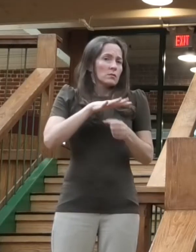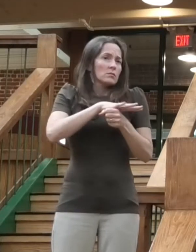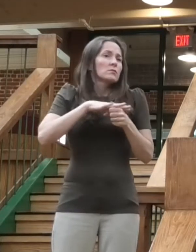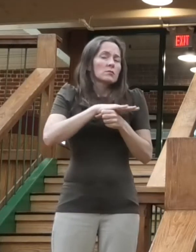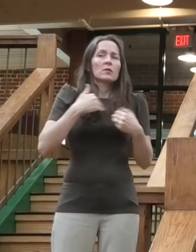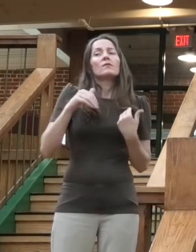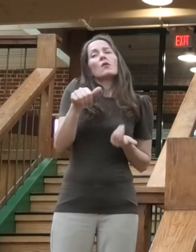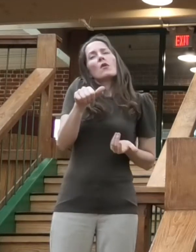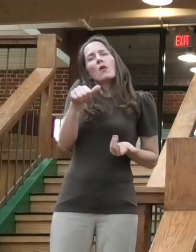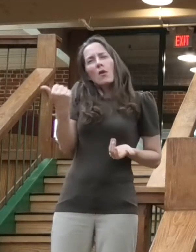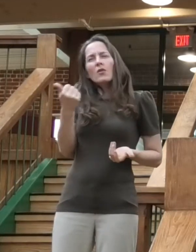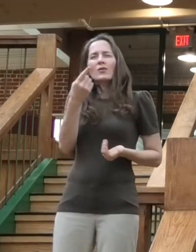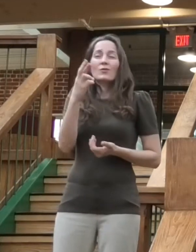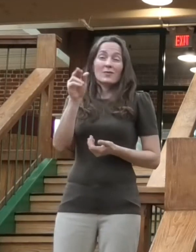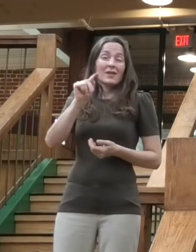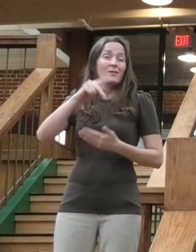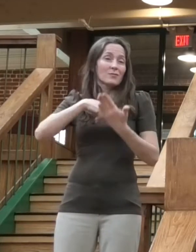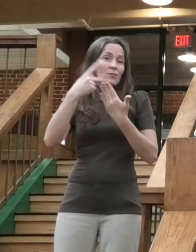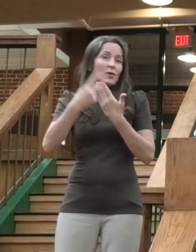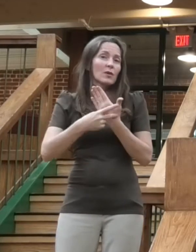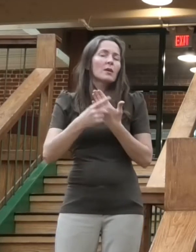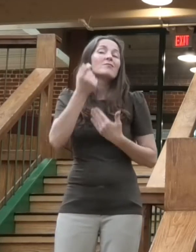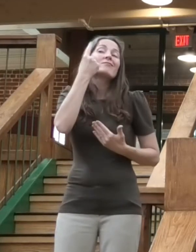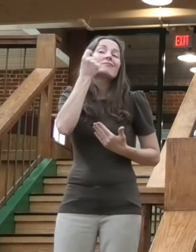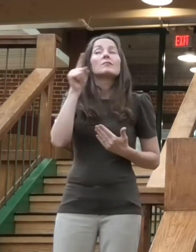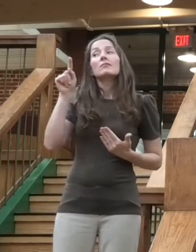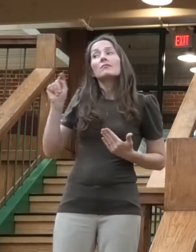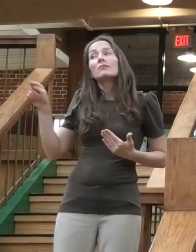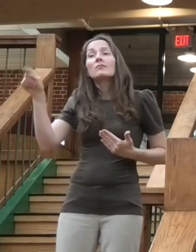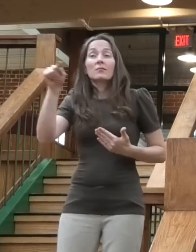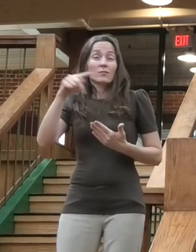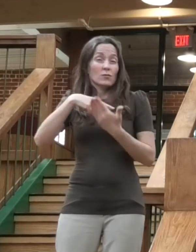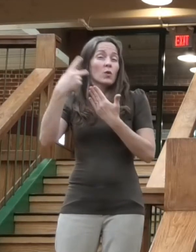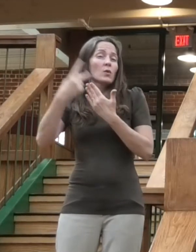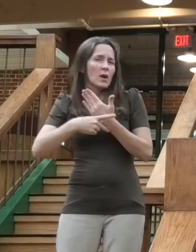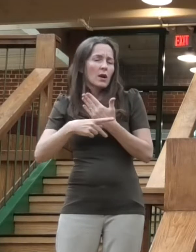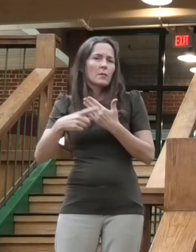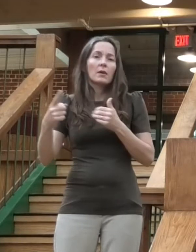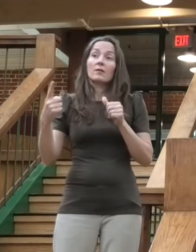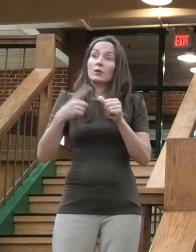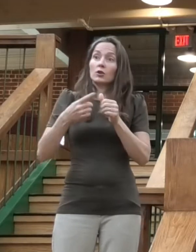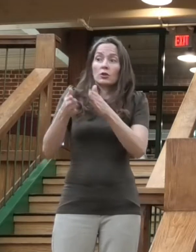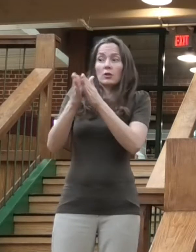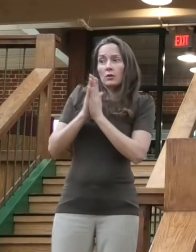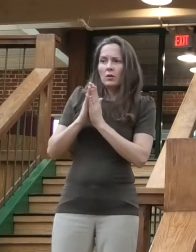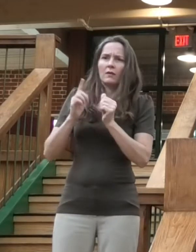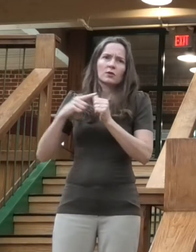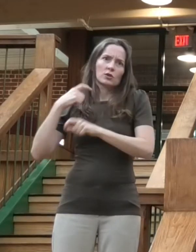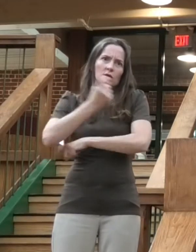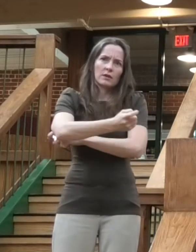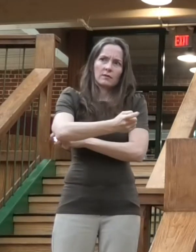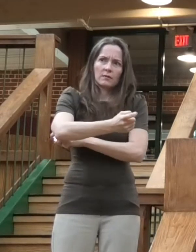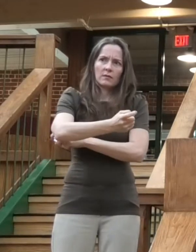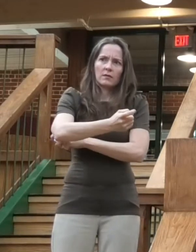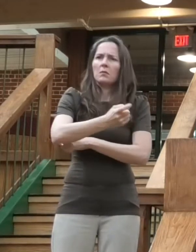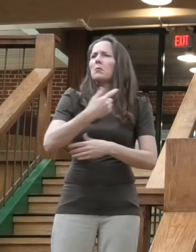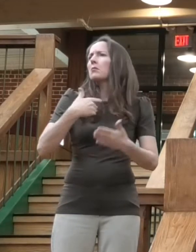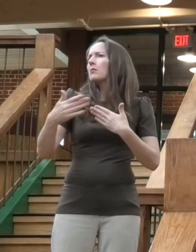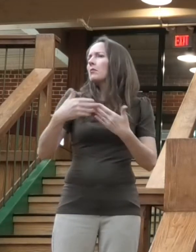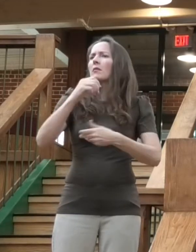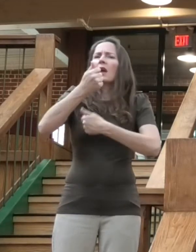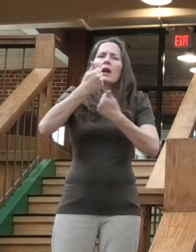based on a first-come, first-served model for any businesses where the demand